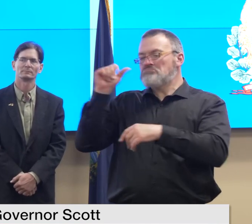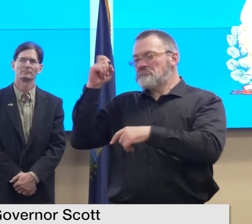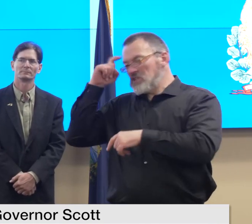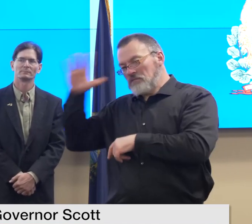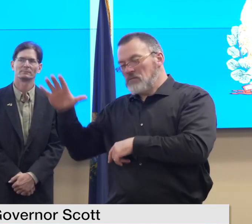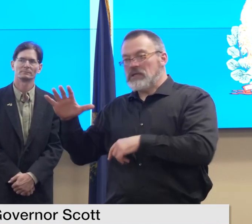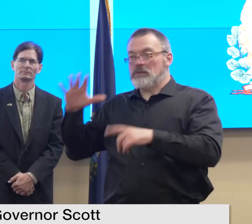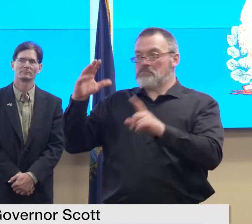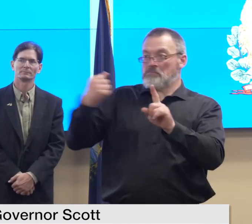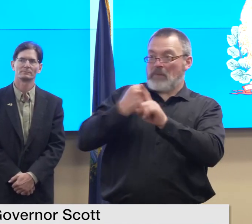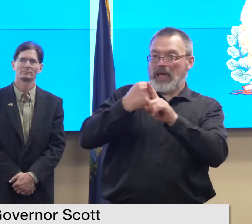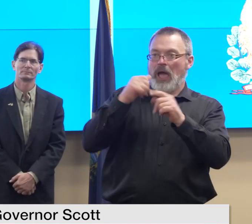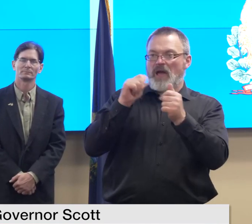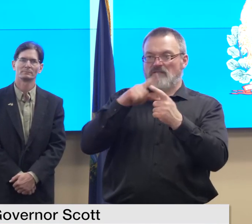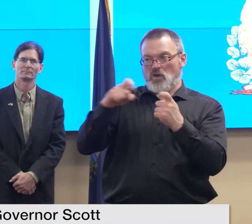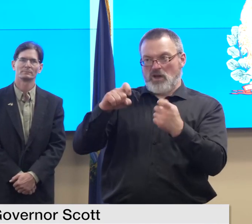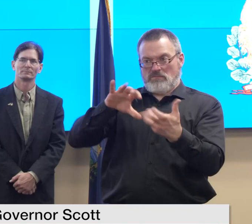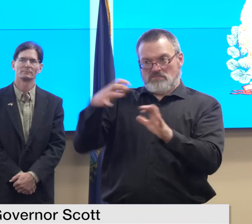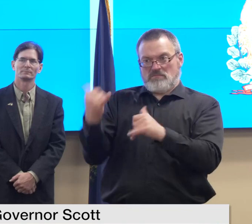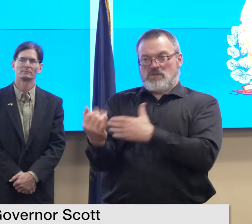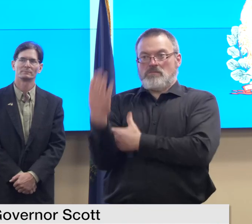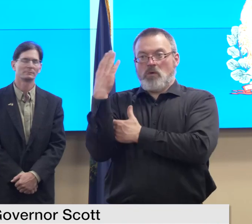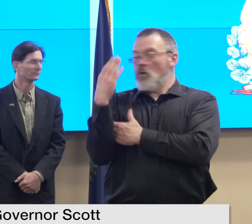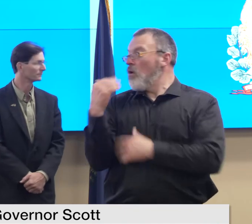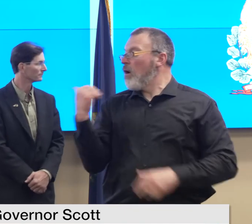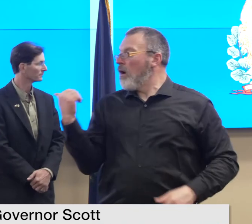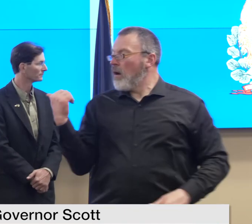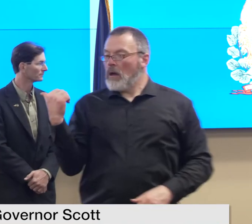i am not aware of any